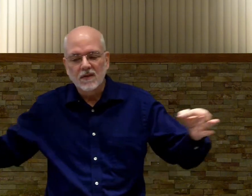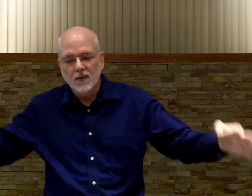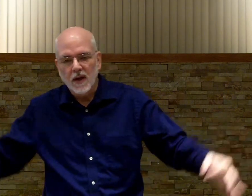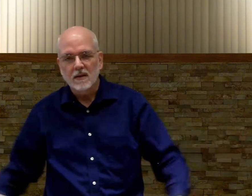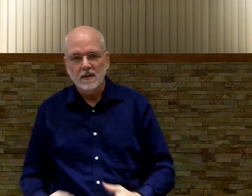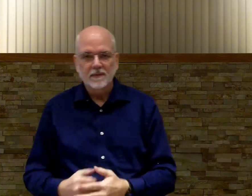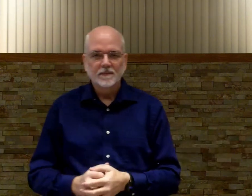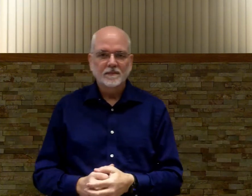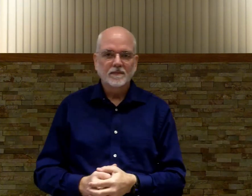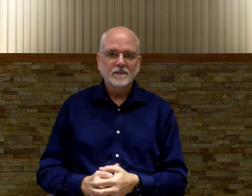and phrases